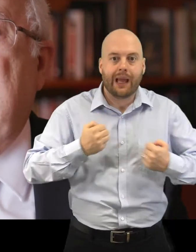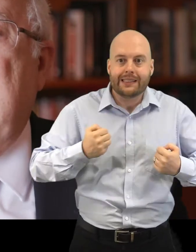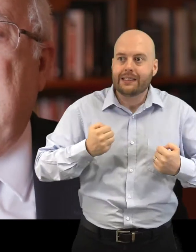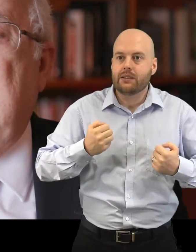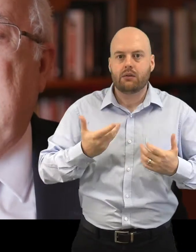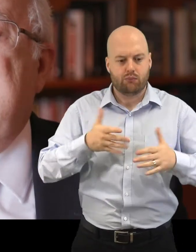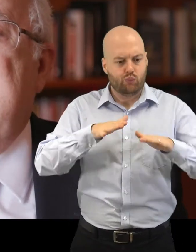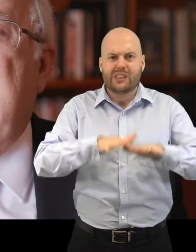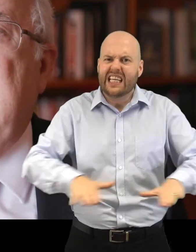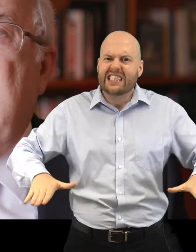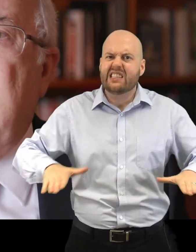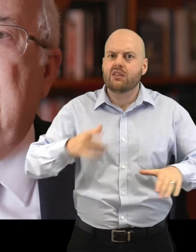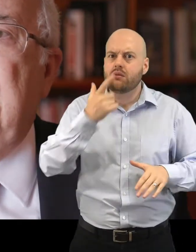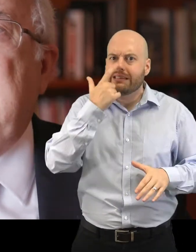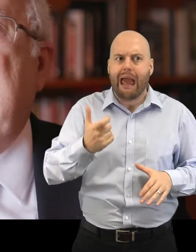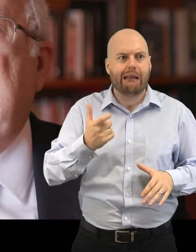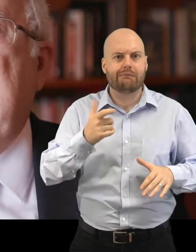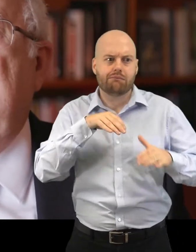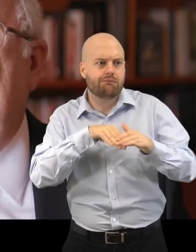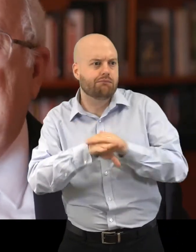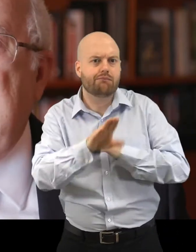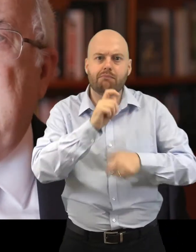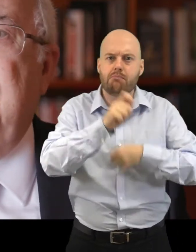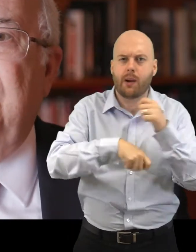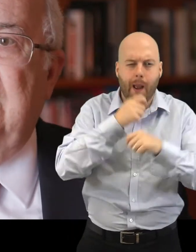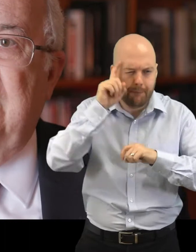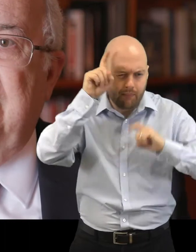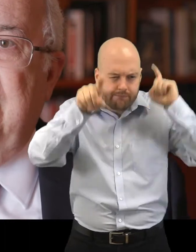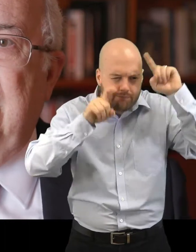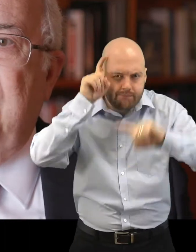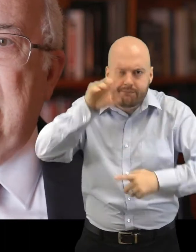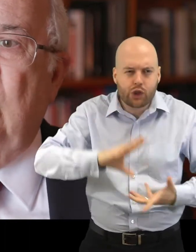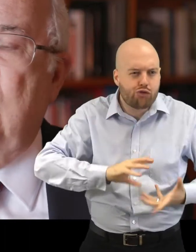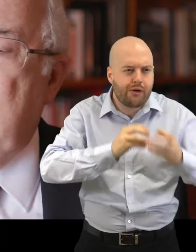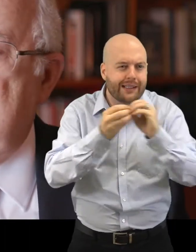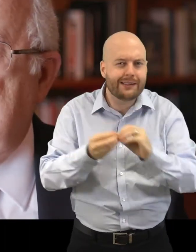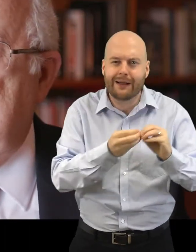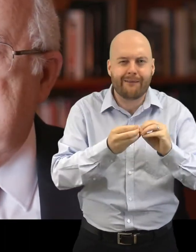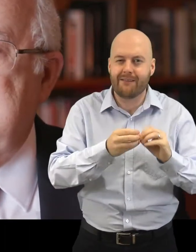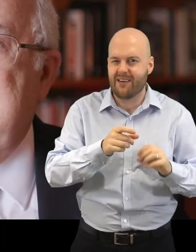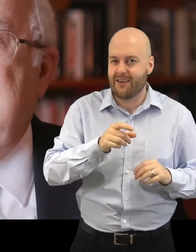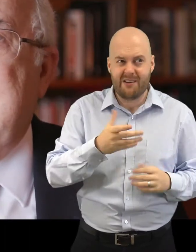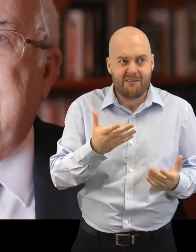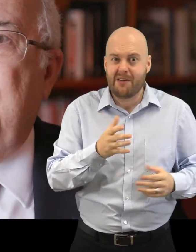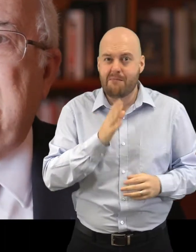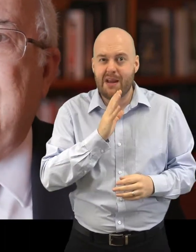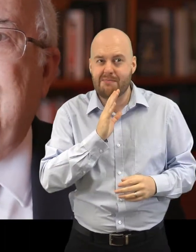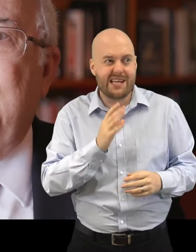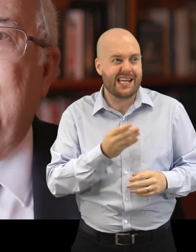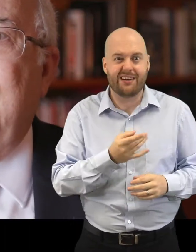kids can really be creative and have some rock music and some pizza cartons on